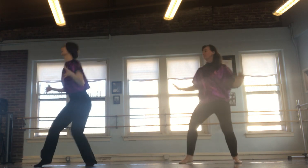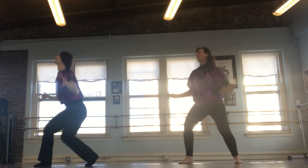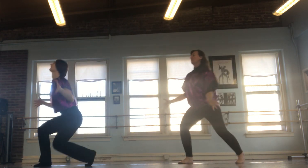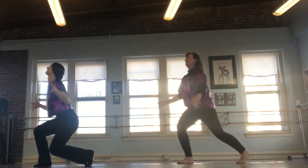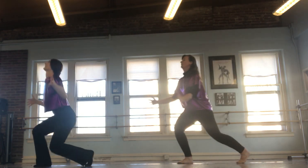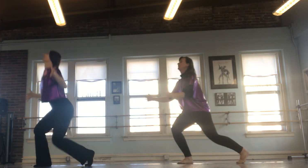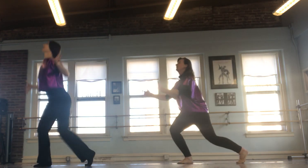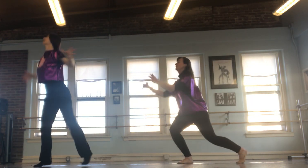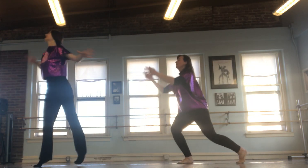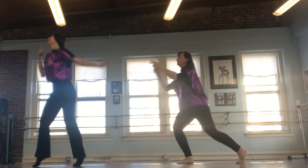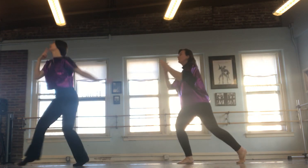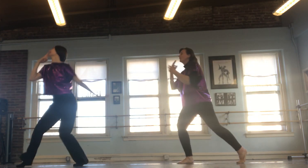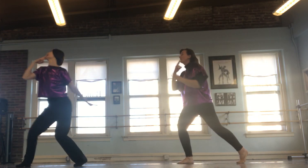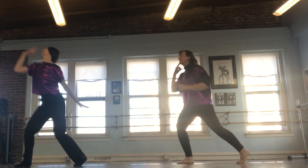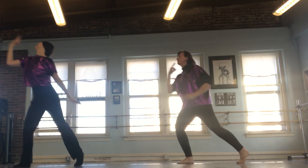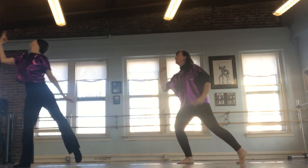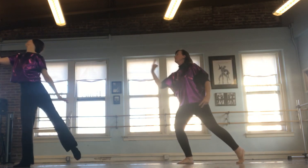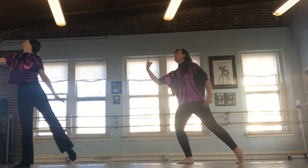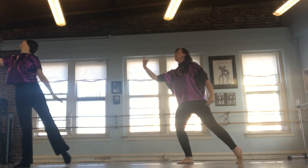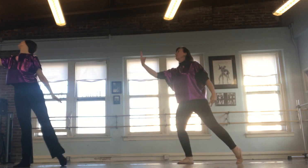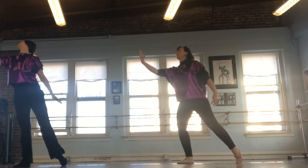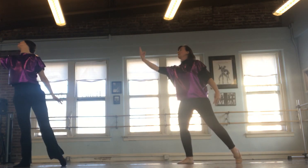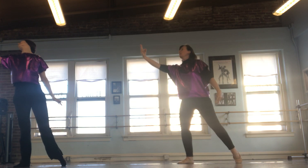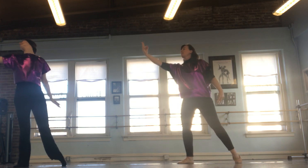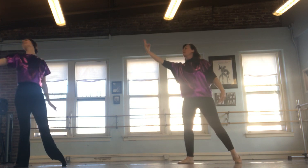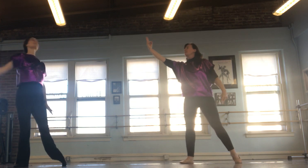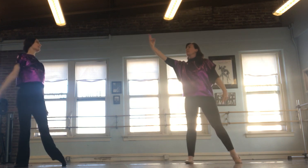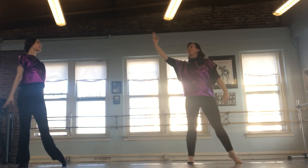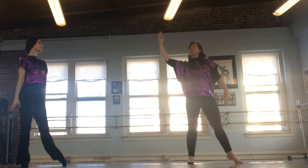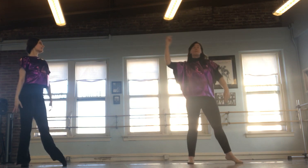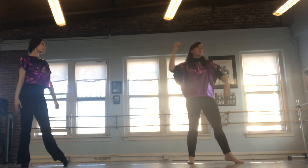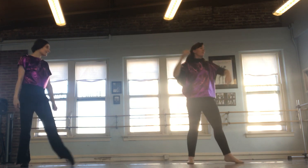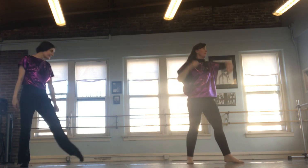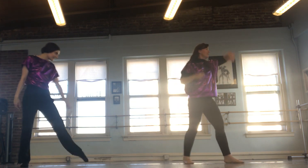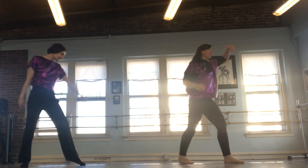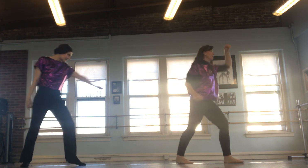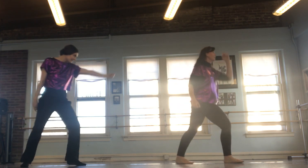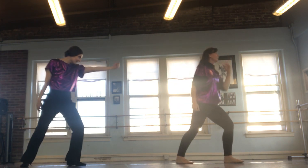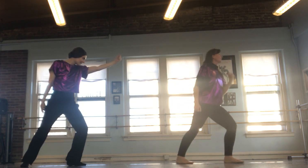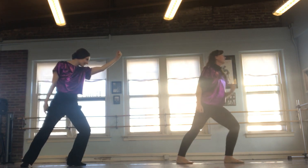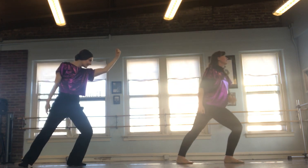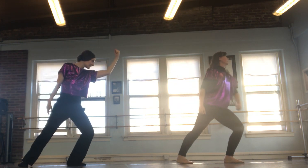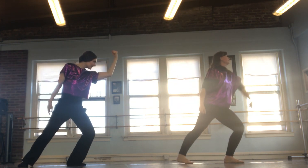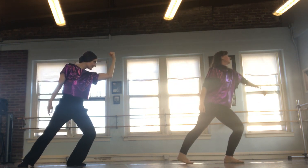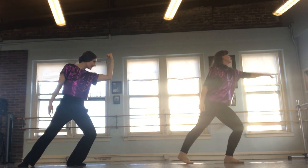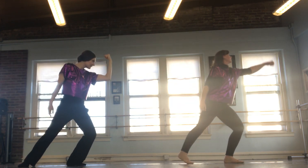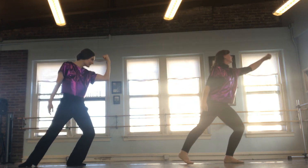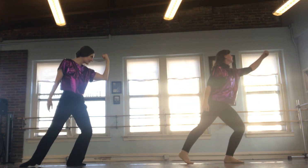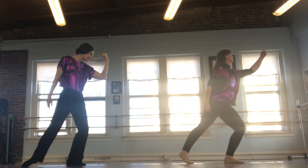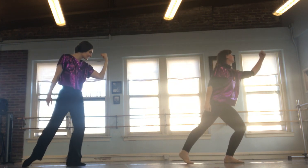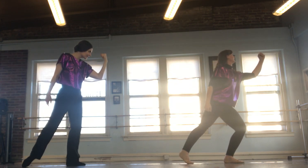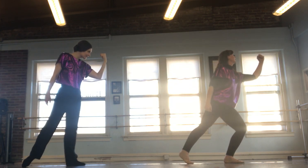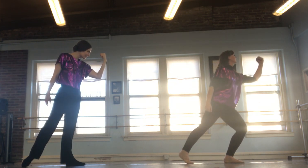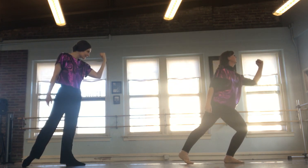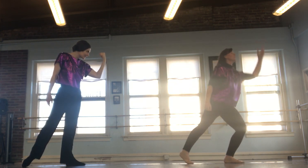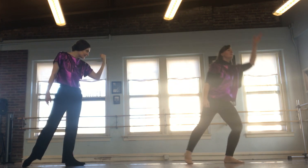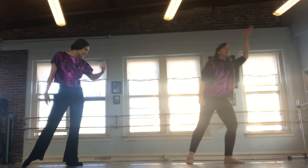and trembles at words. How great is